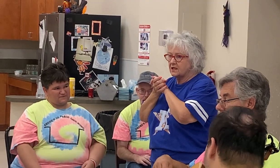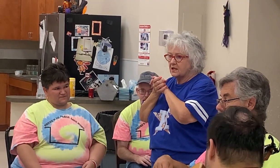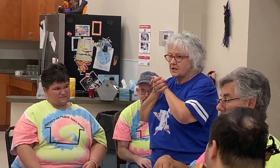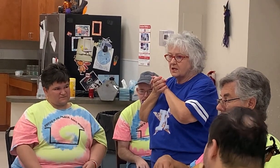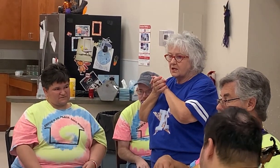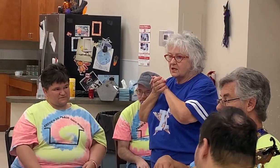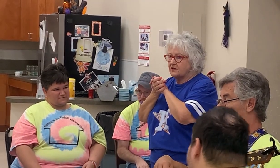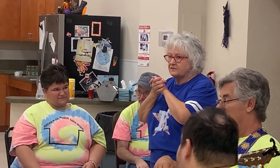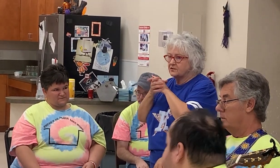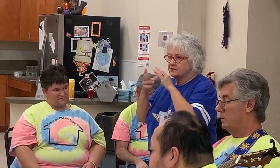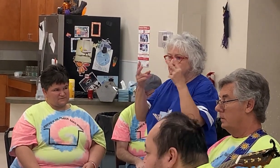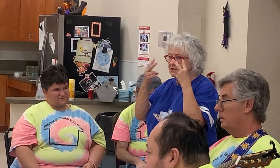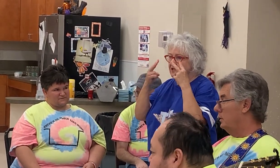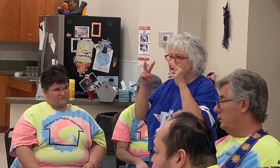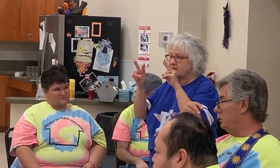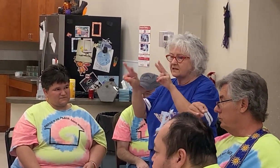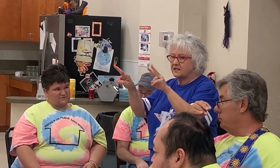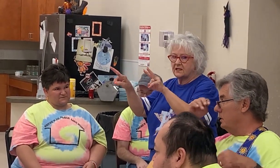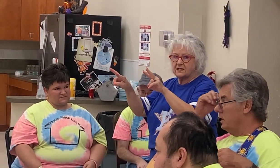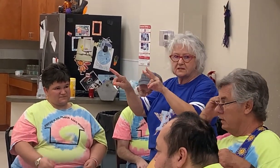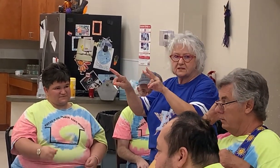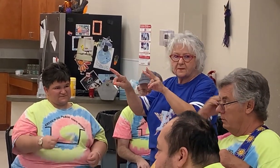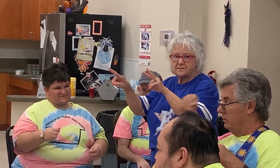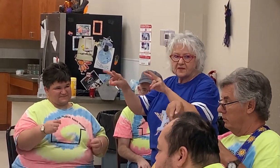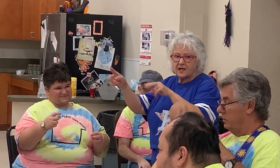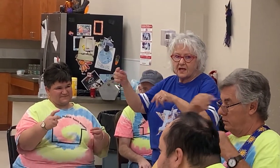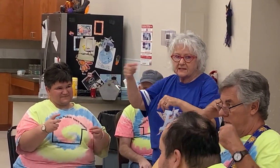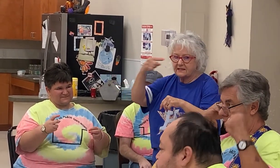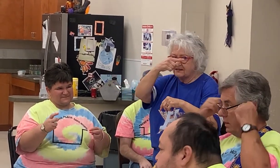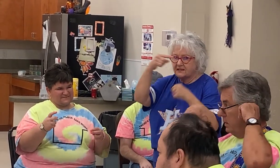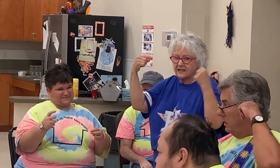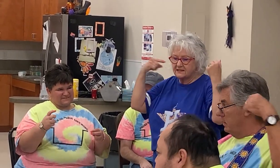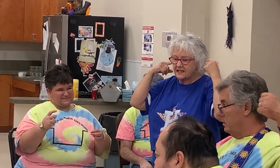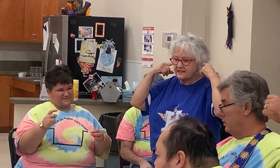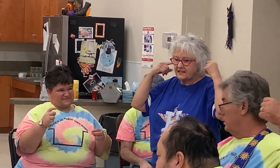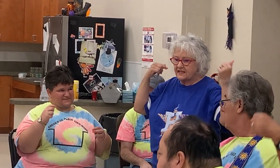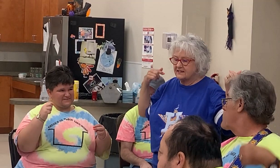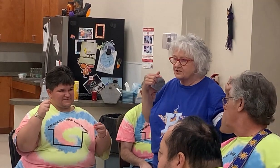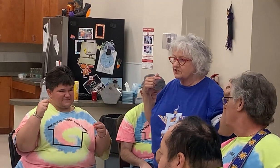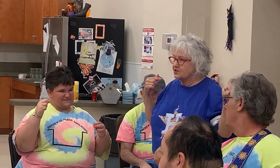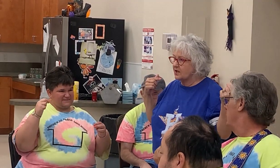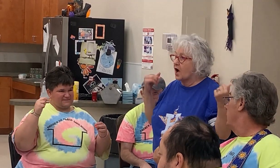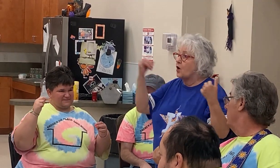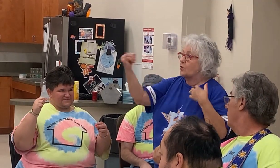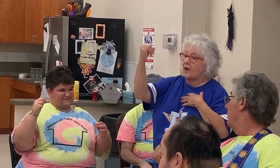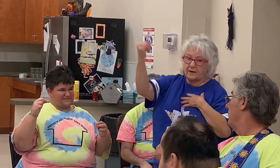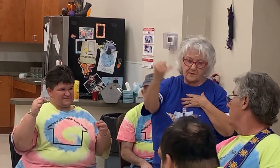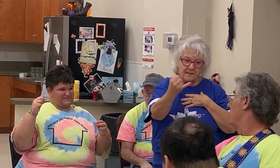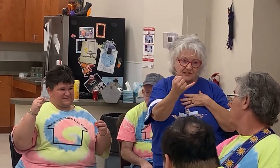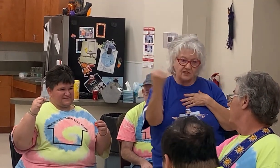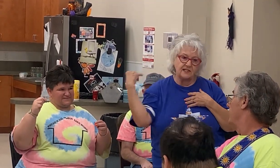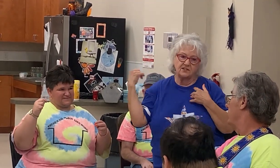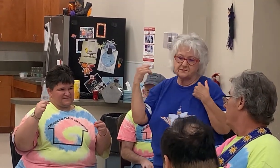I think I did that to start... Oh! Imagination.